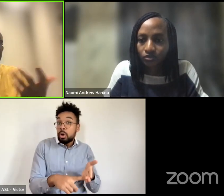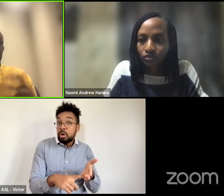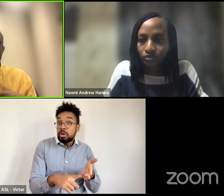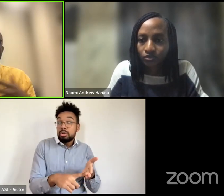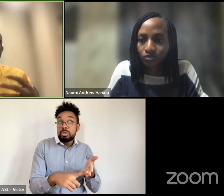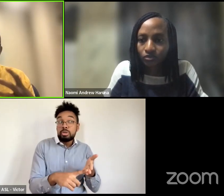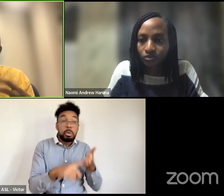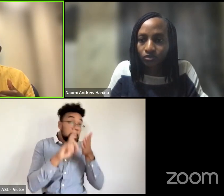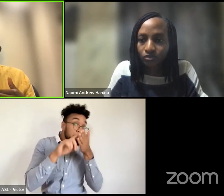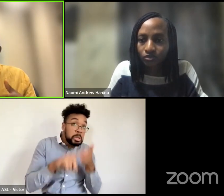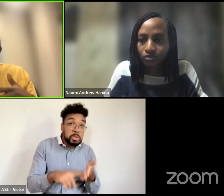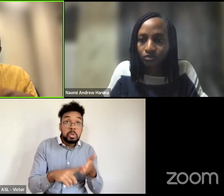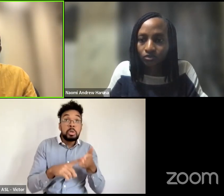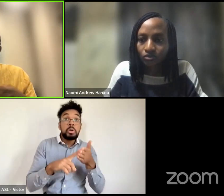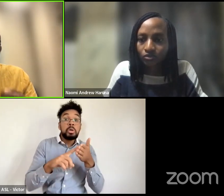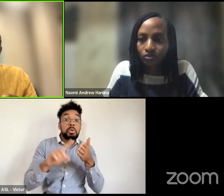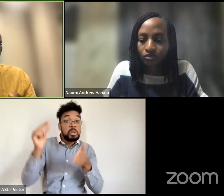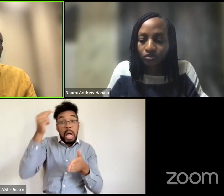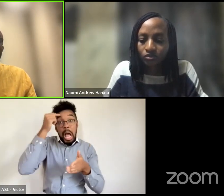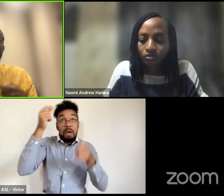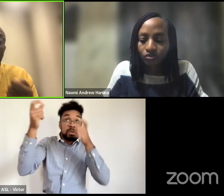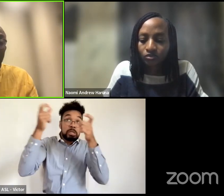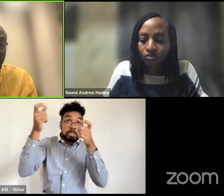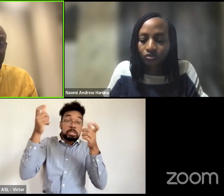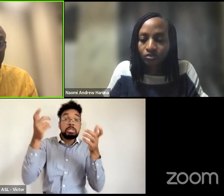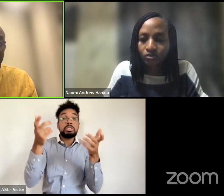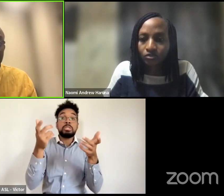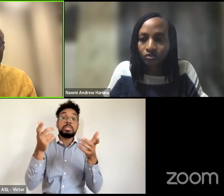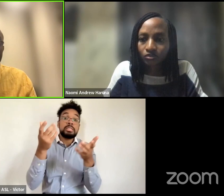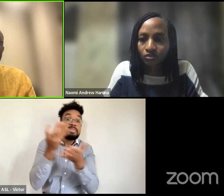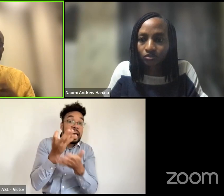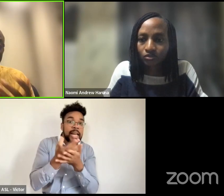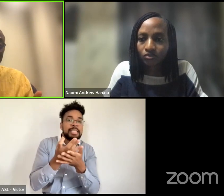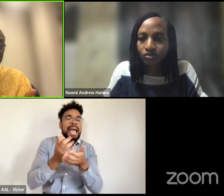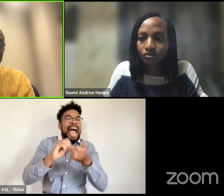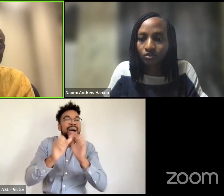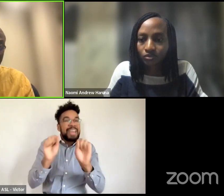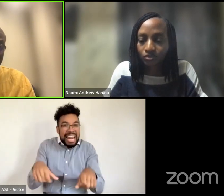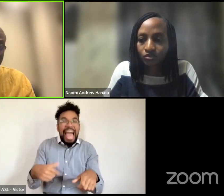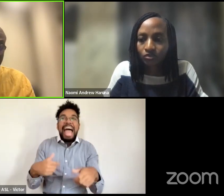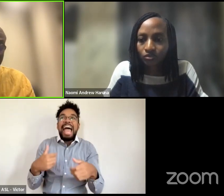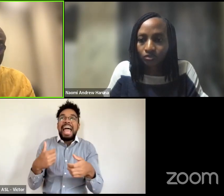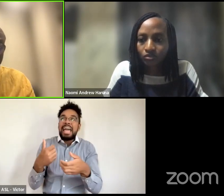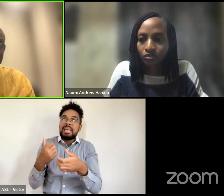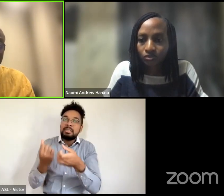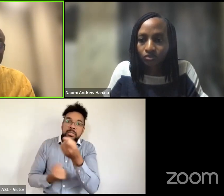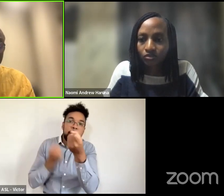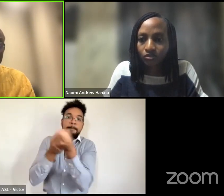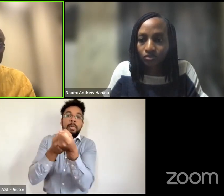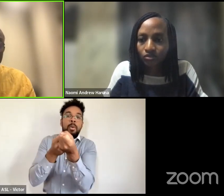in finance and all of that how can i contribute my quarter to this conversation